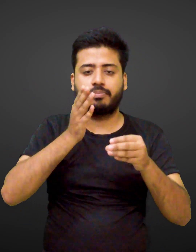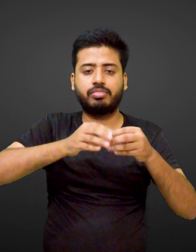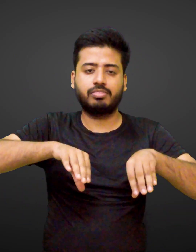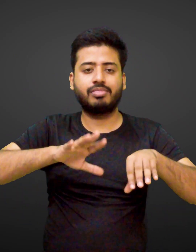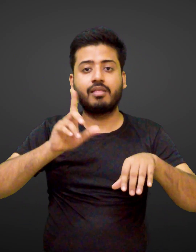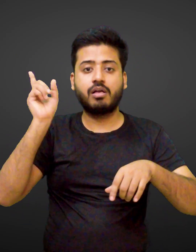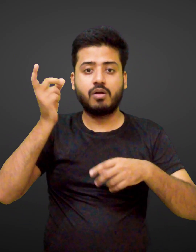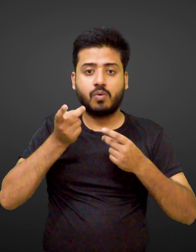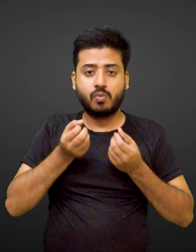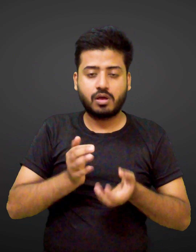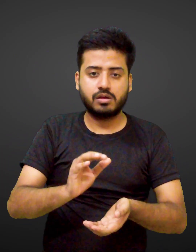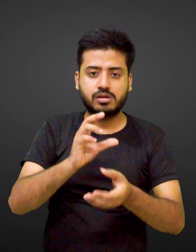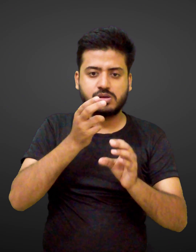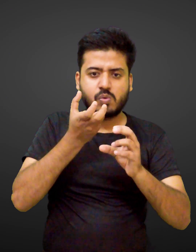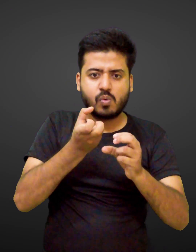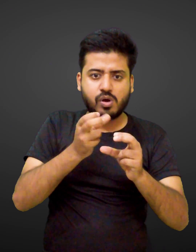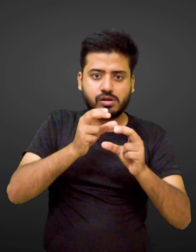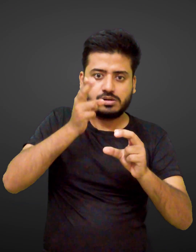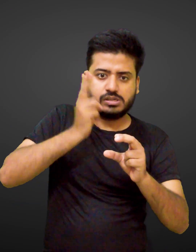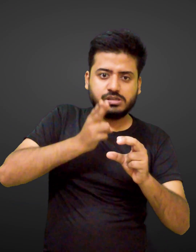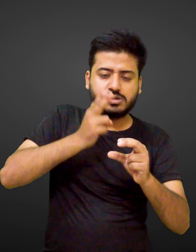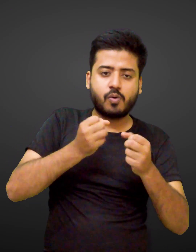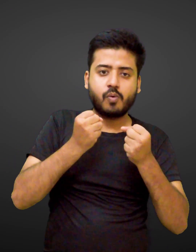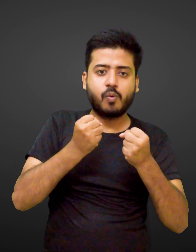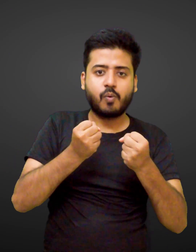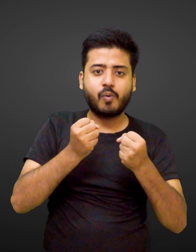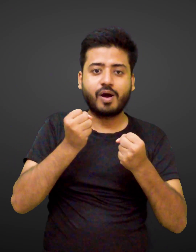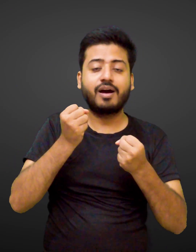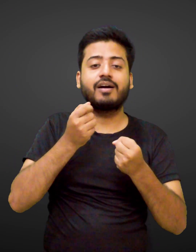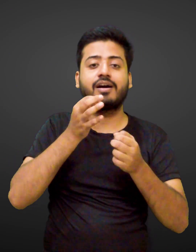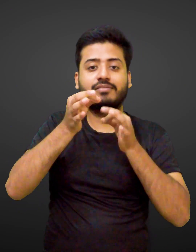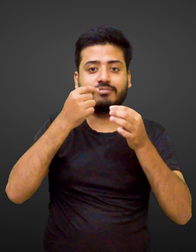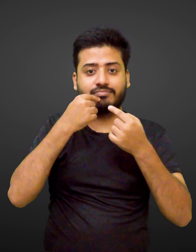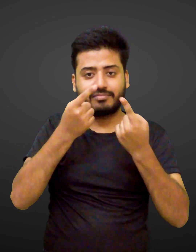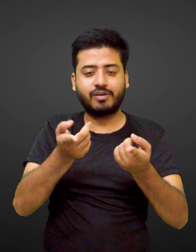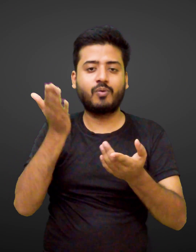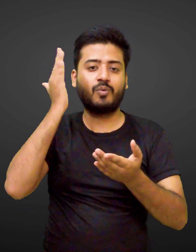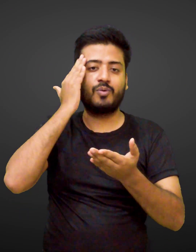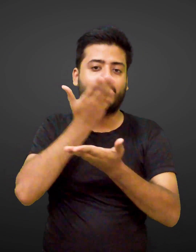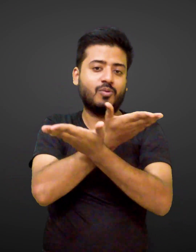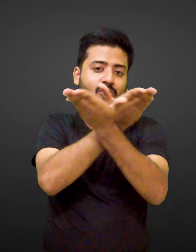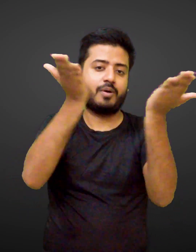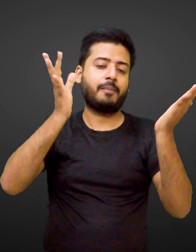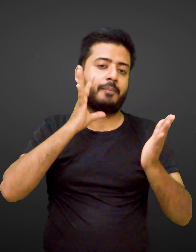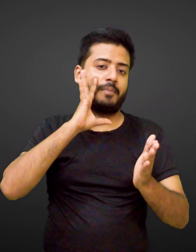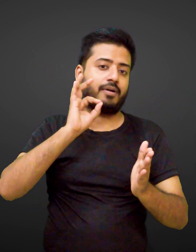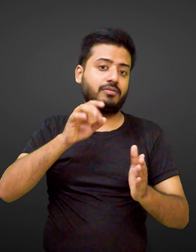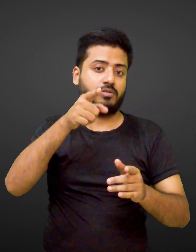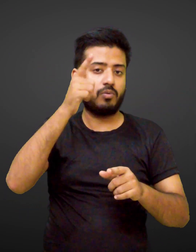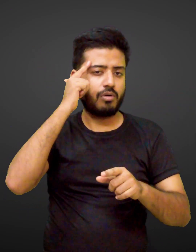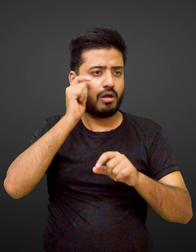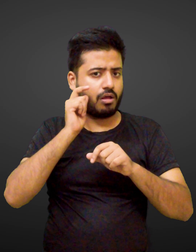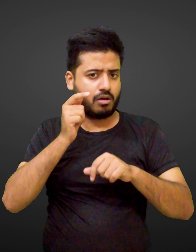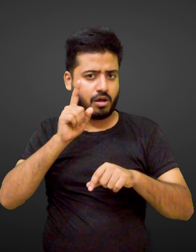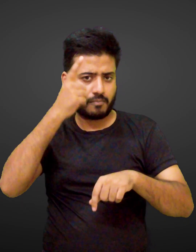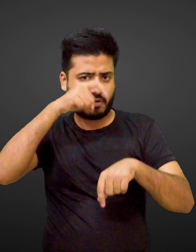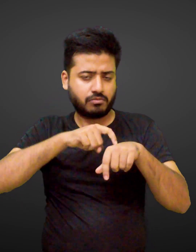egg can support a significant amount of weight sometimes even a person when d4s is applied correctly general knowledge